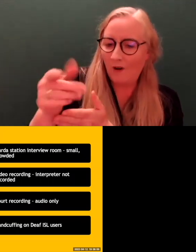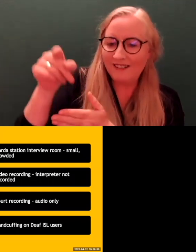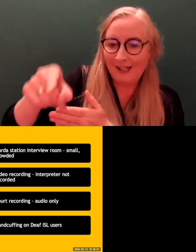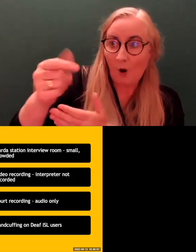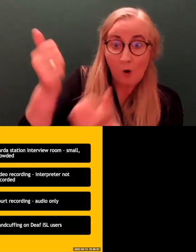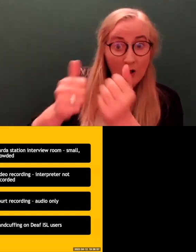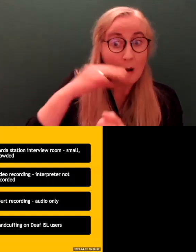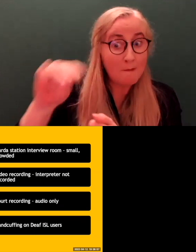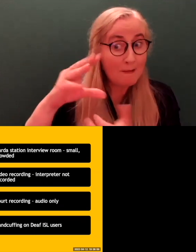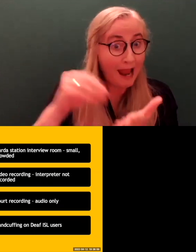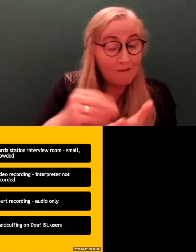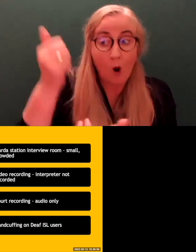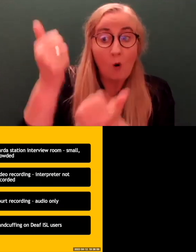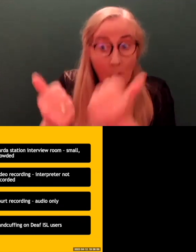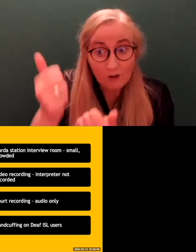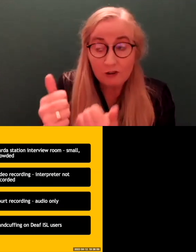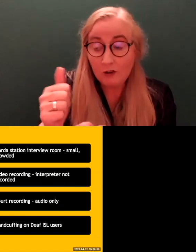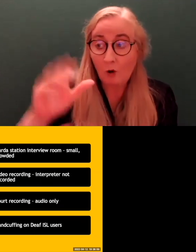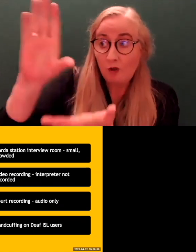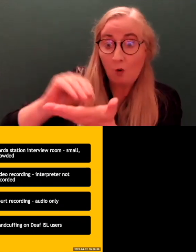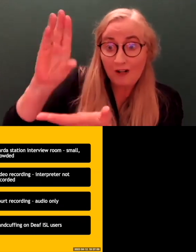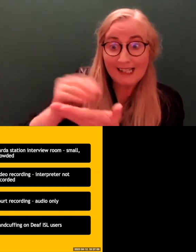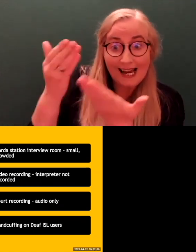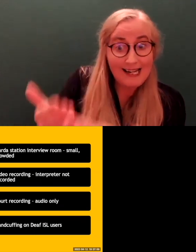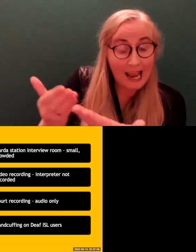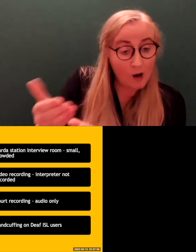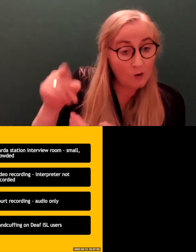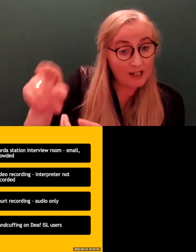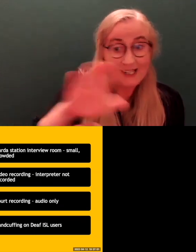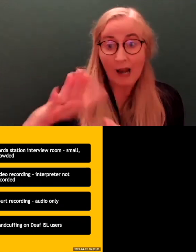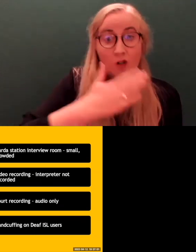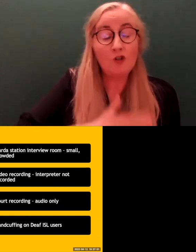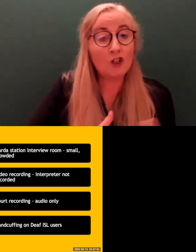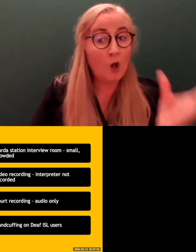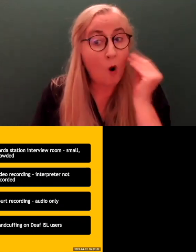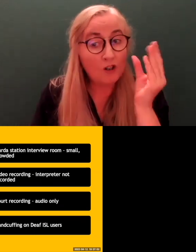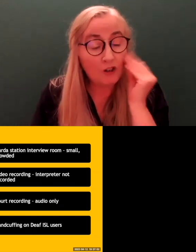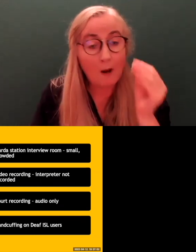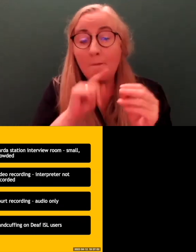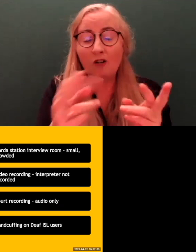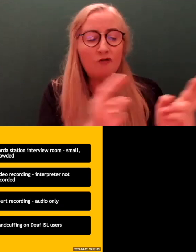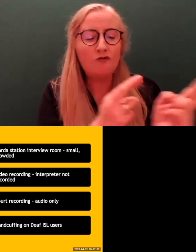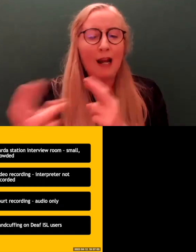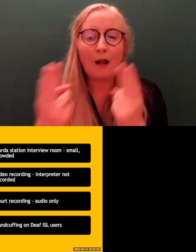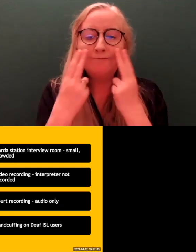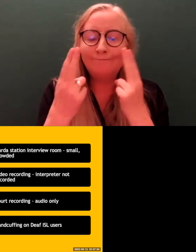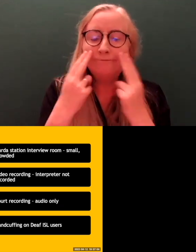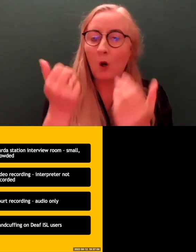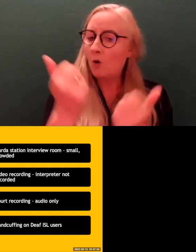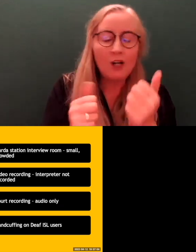I don't know how many deaf people have been to court since then. But in the regular courts, there is not video recording set up. So again,